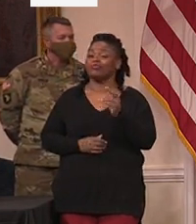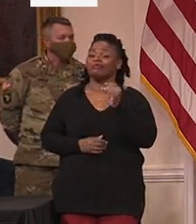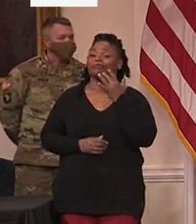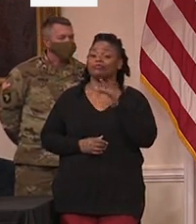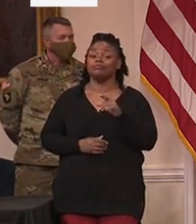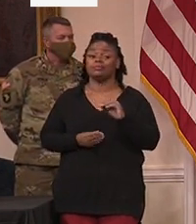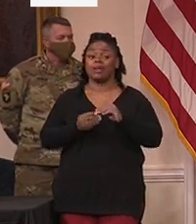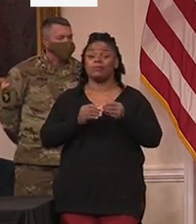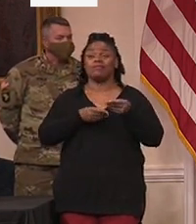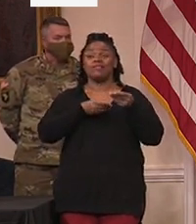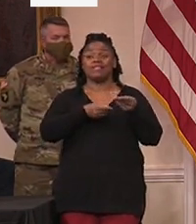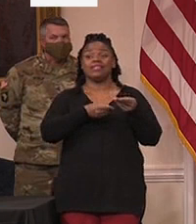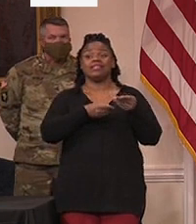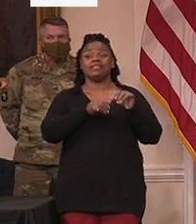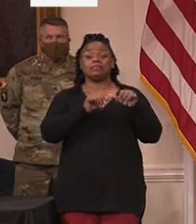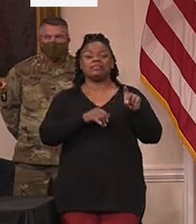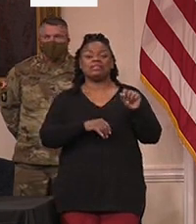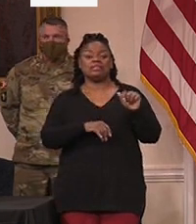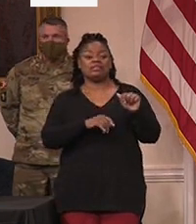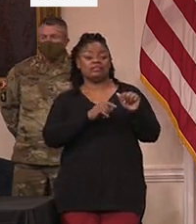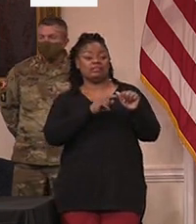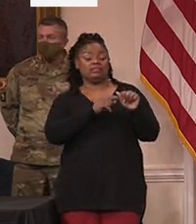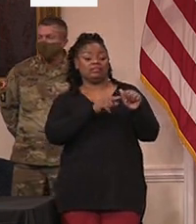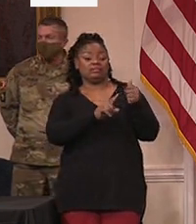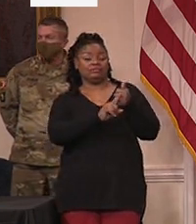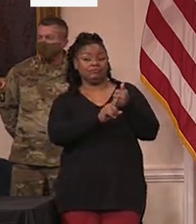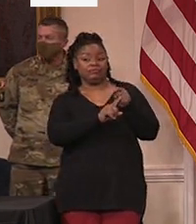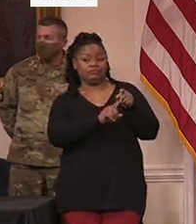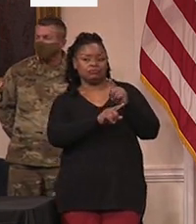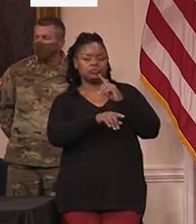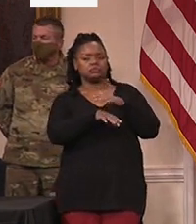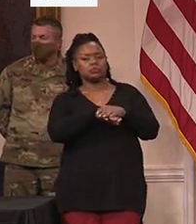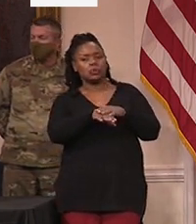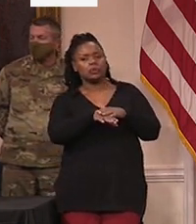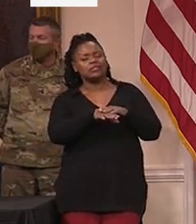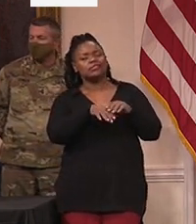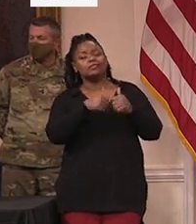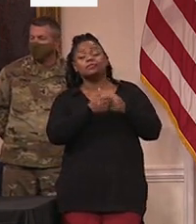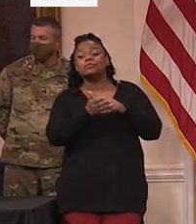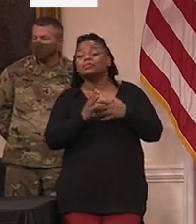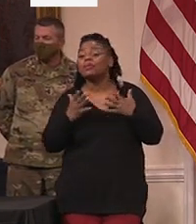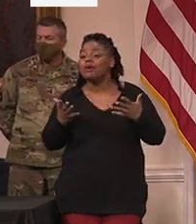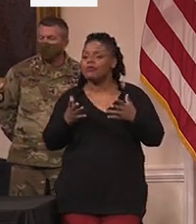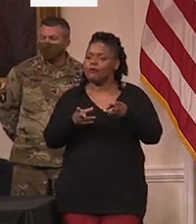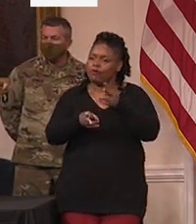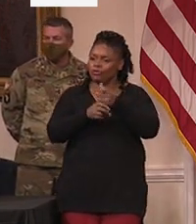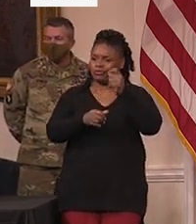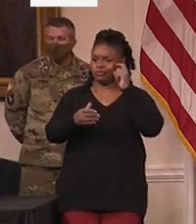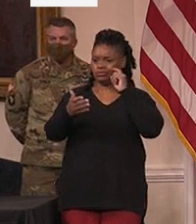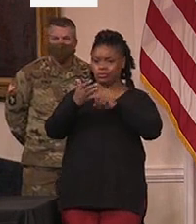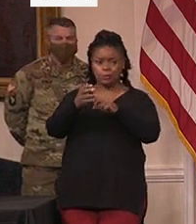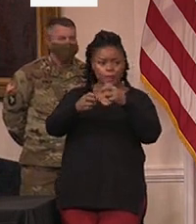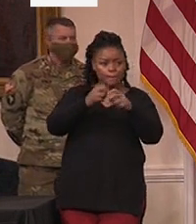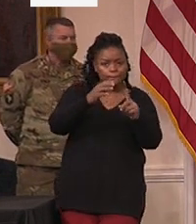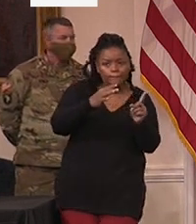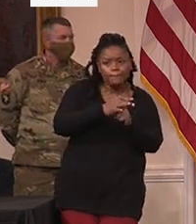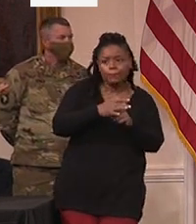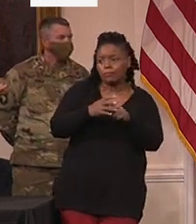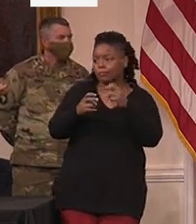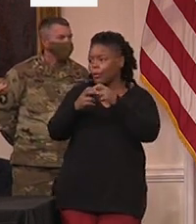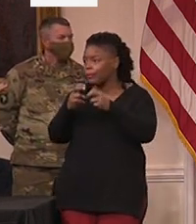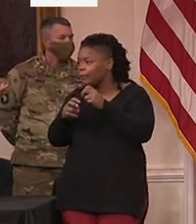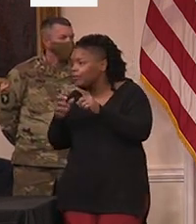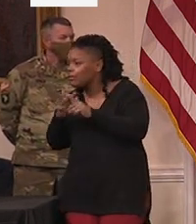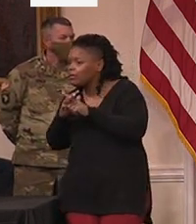extremely difficult to determine where there are issues with vaccine administration. Certain people have